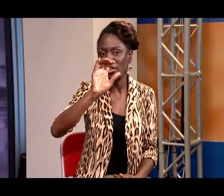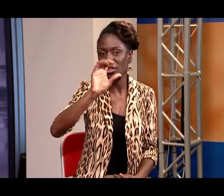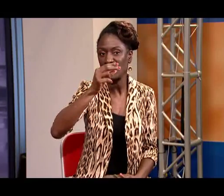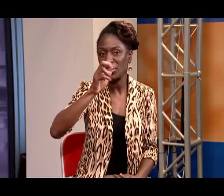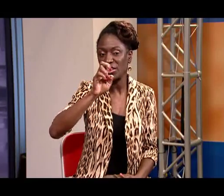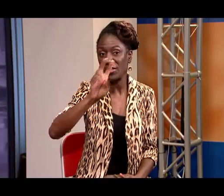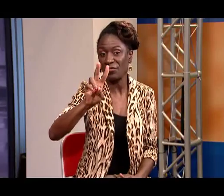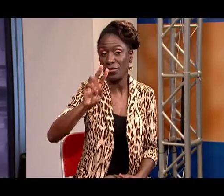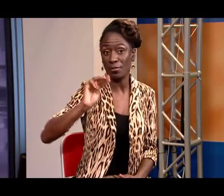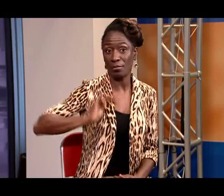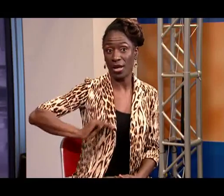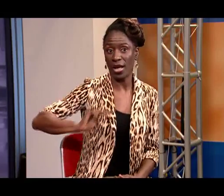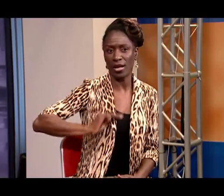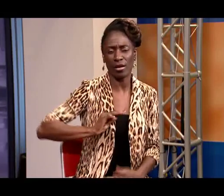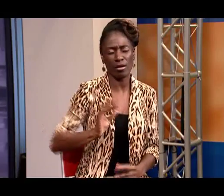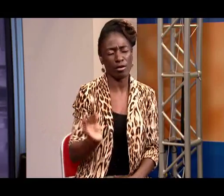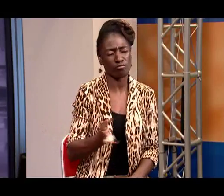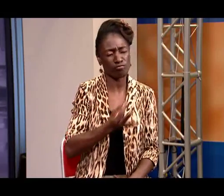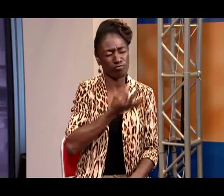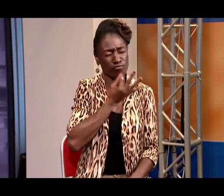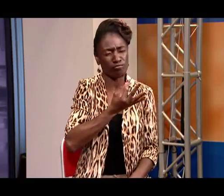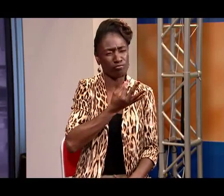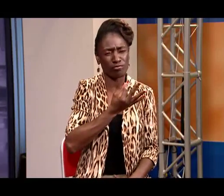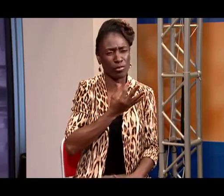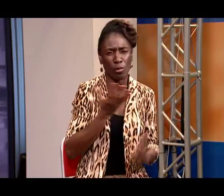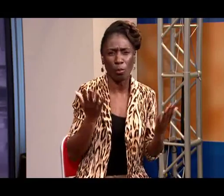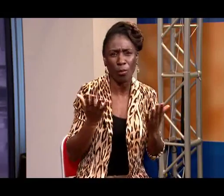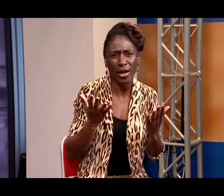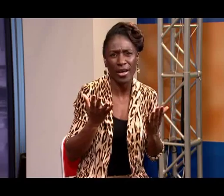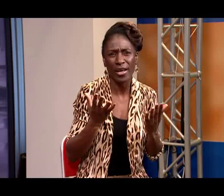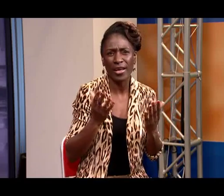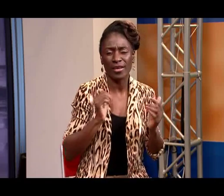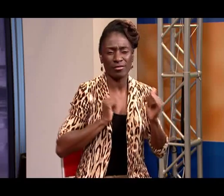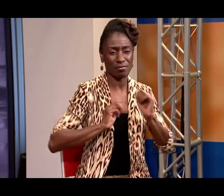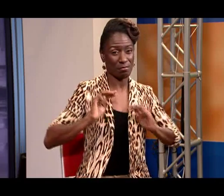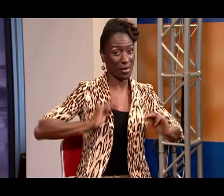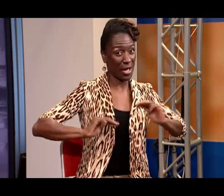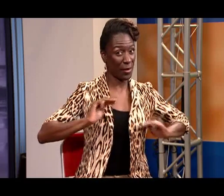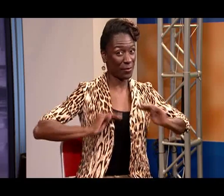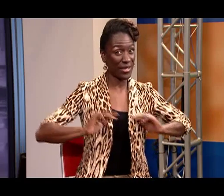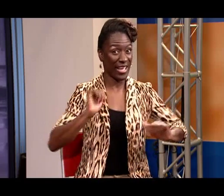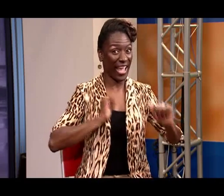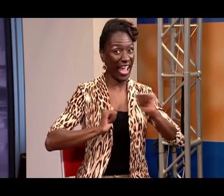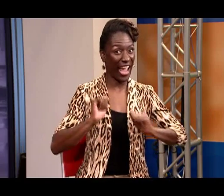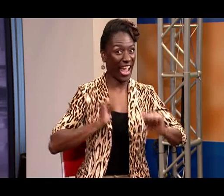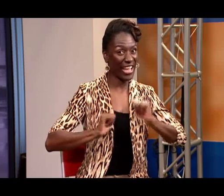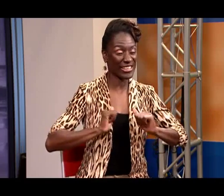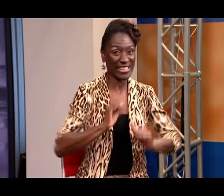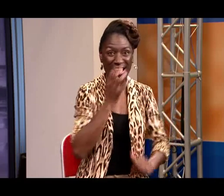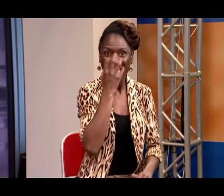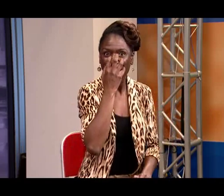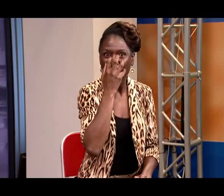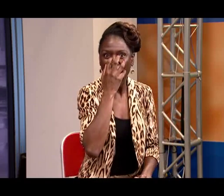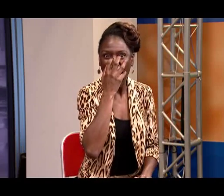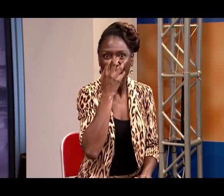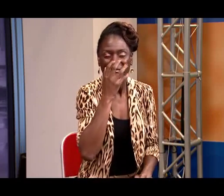and he is a highly skilled mime actor and clown